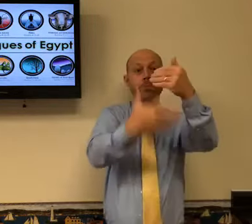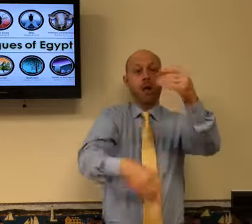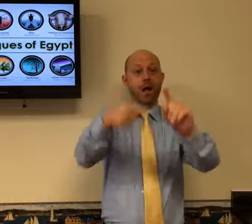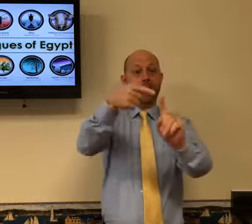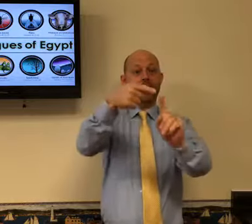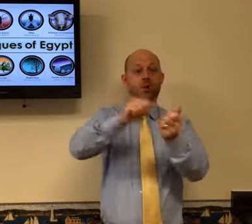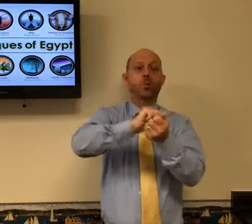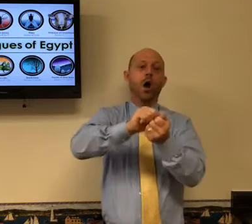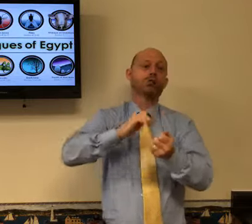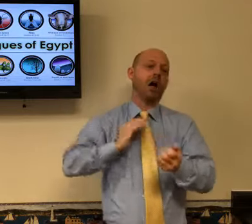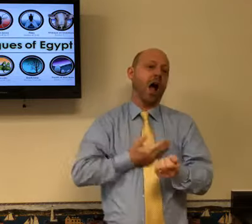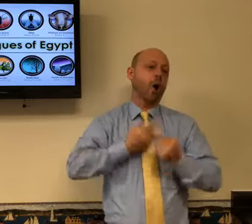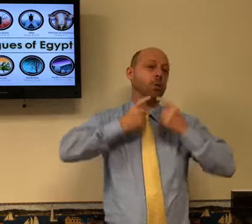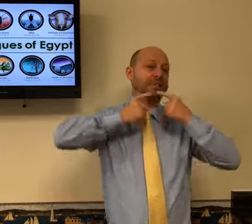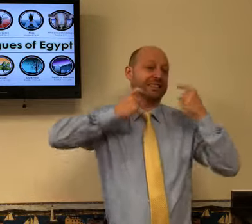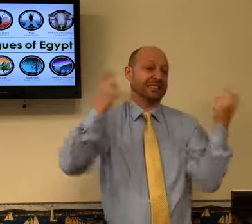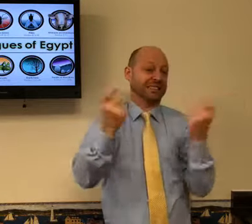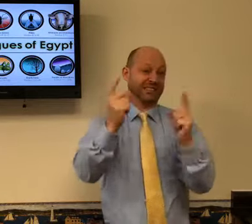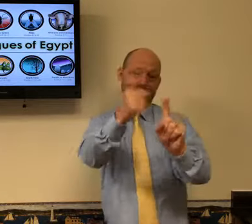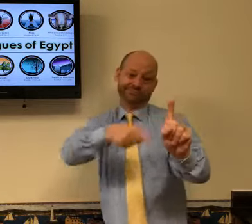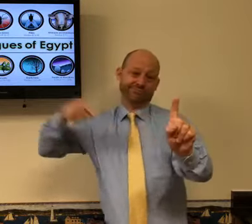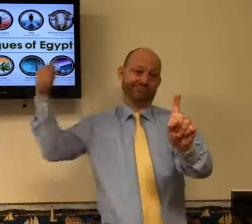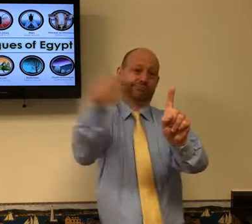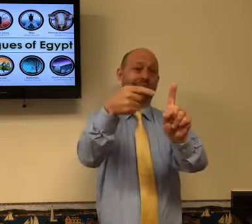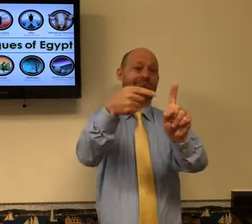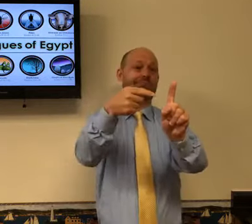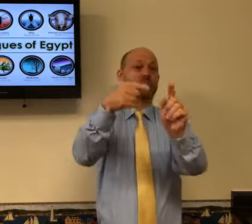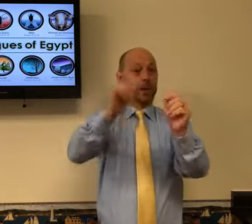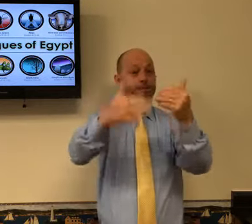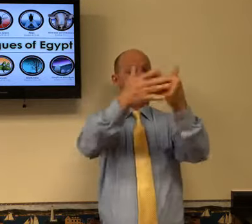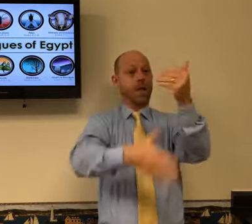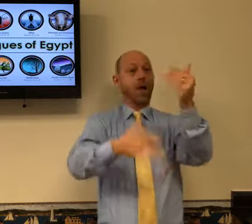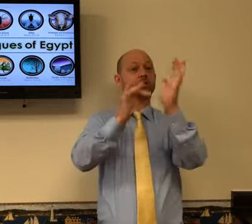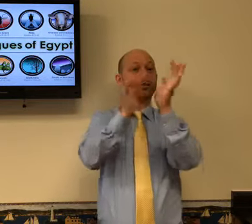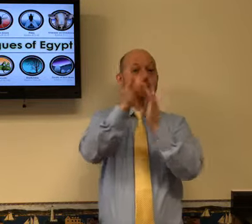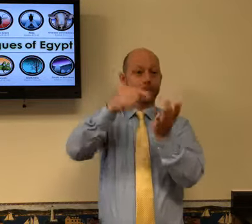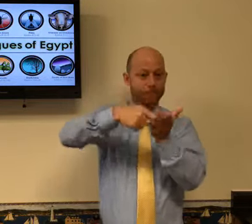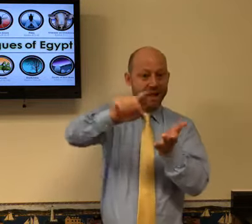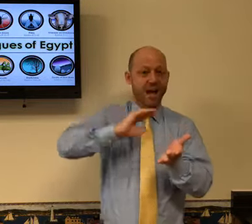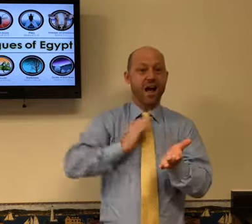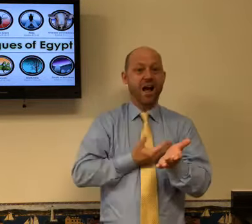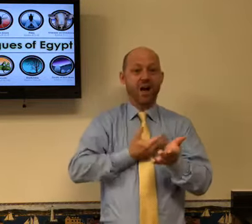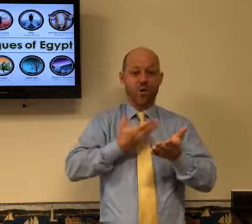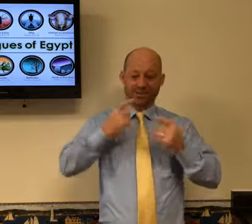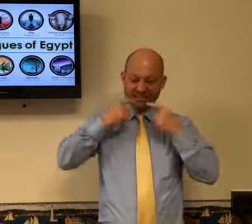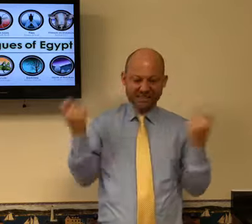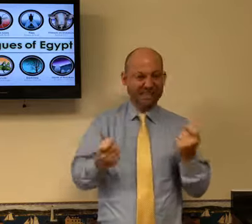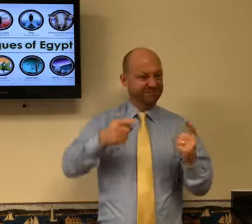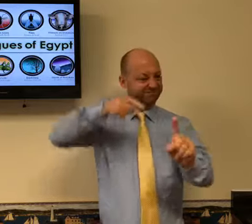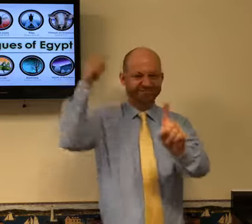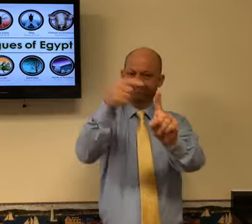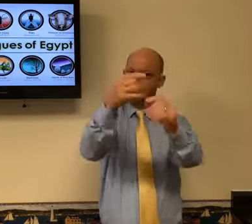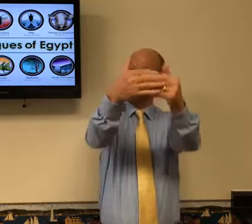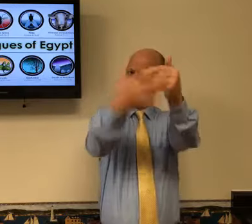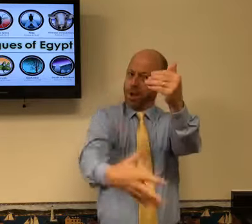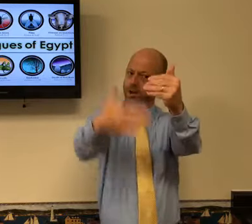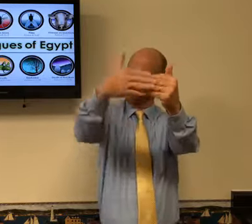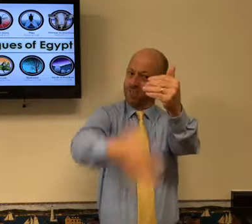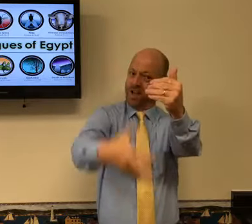Blood is used, was used to wash away our sins. Jesus paid our sin debt with